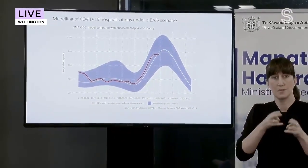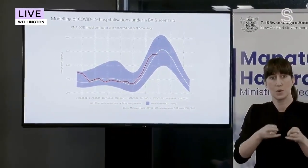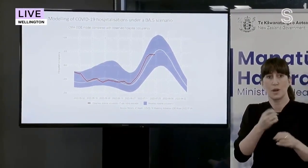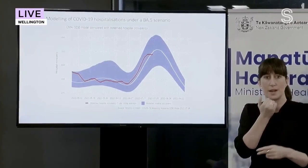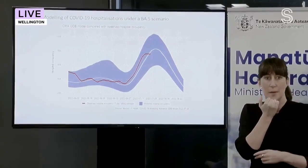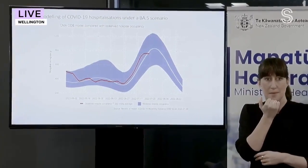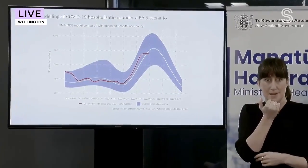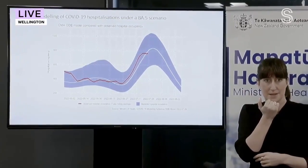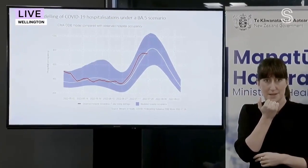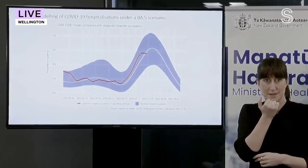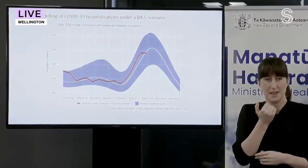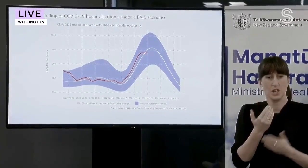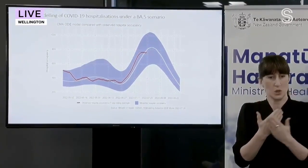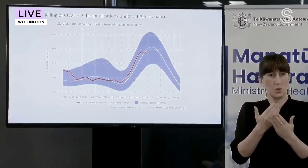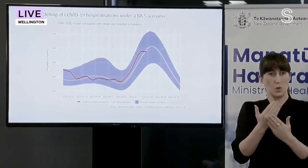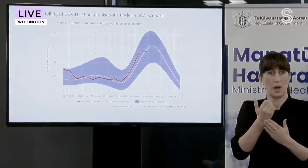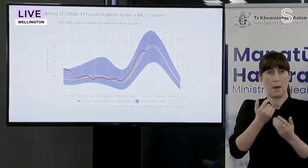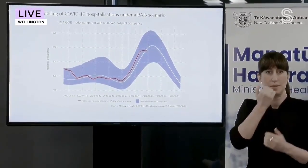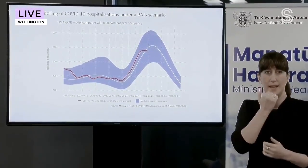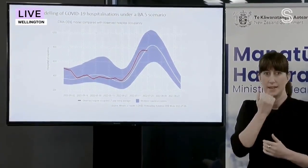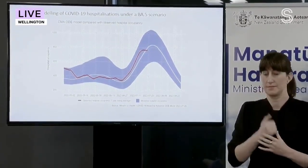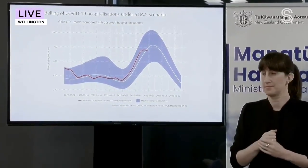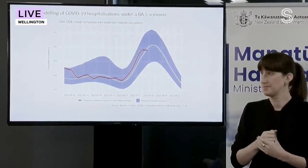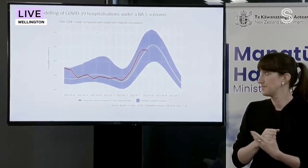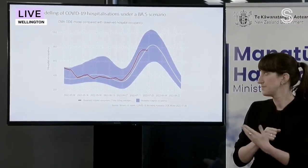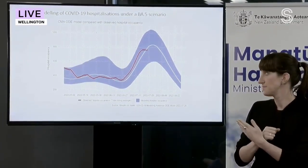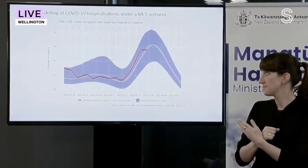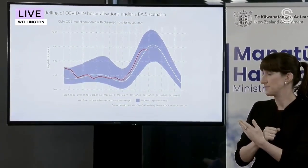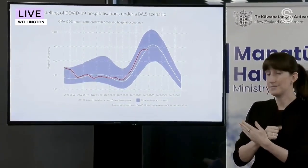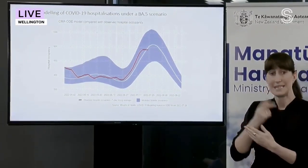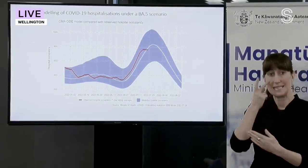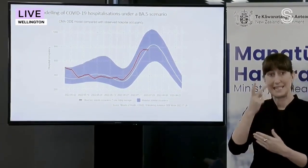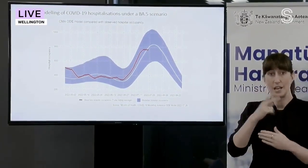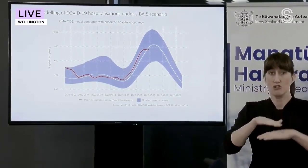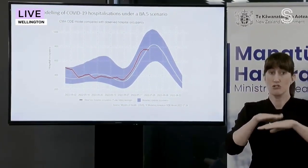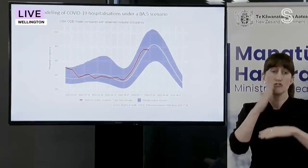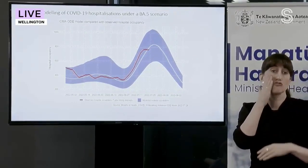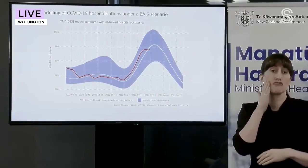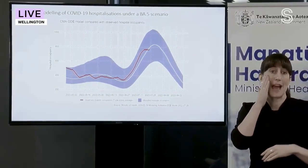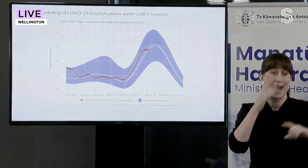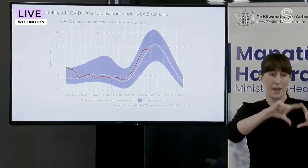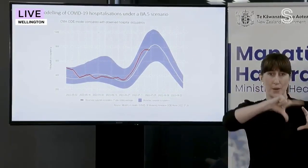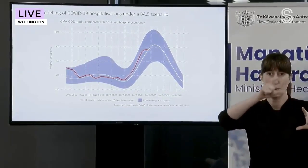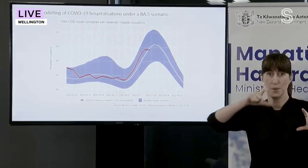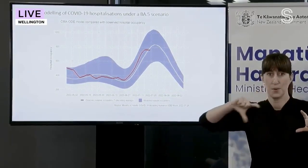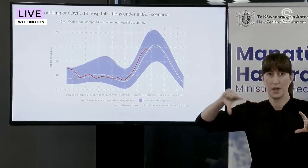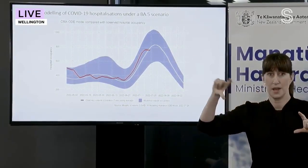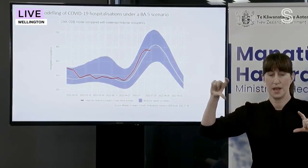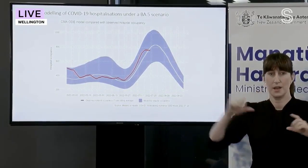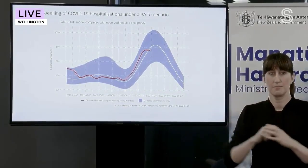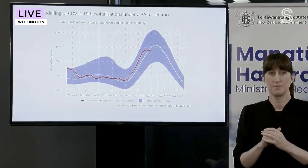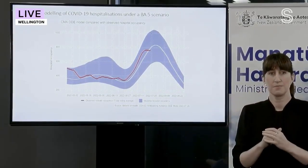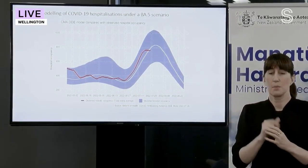We can see that, while there is still a chance, and that is the grey bands show that hospital occupancy could still reach